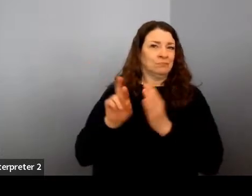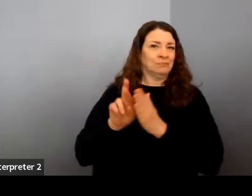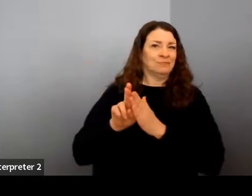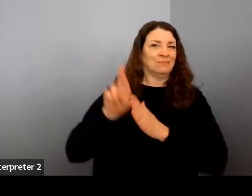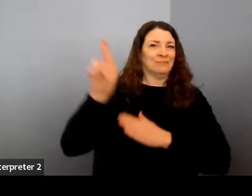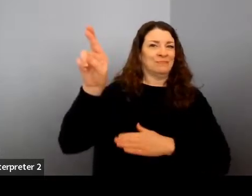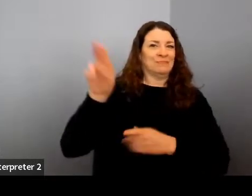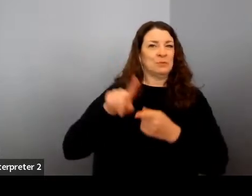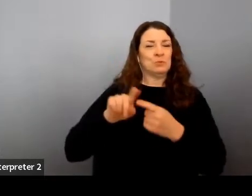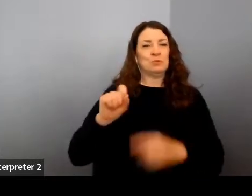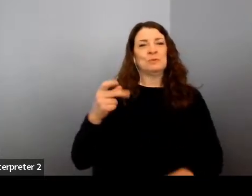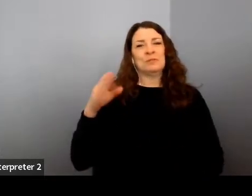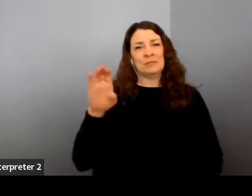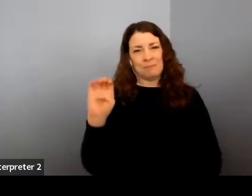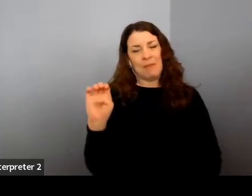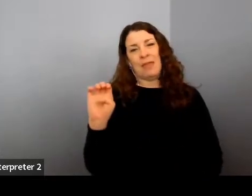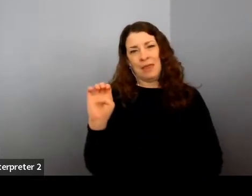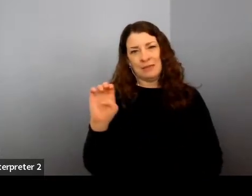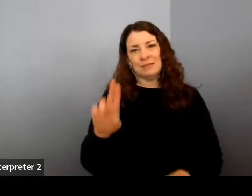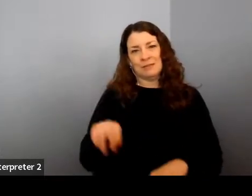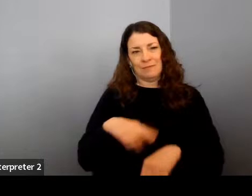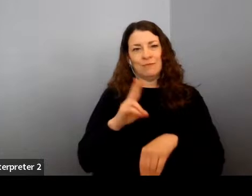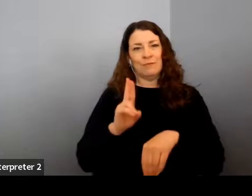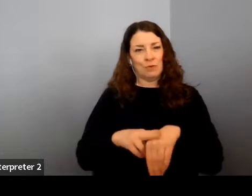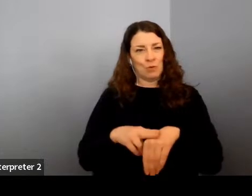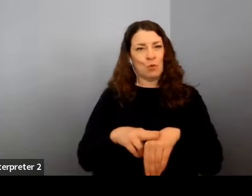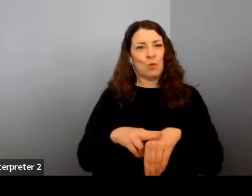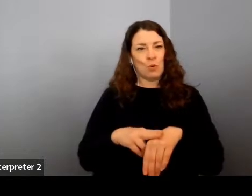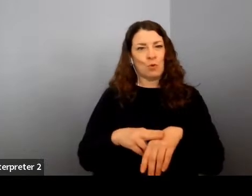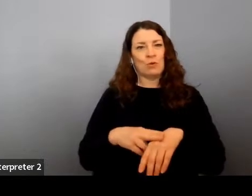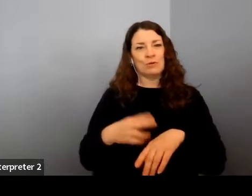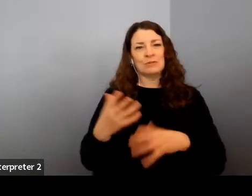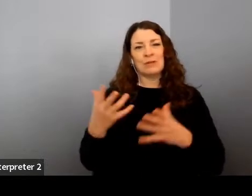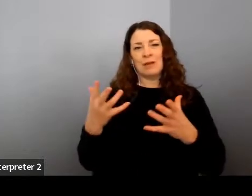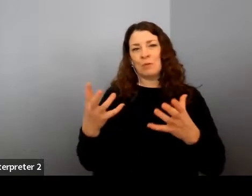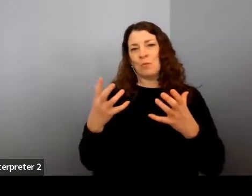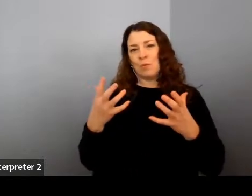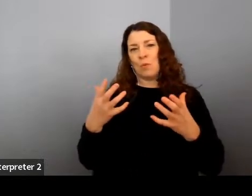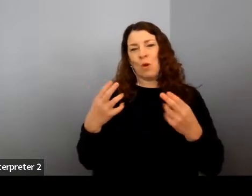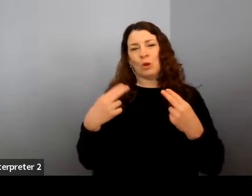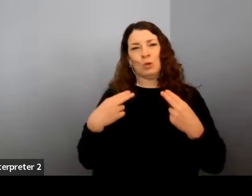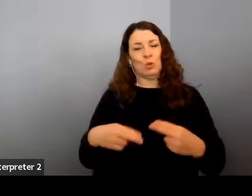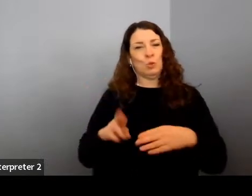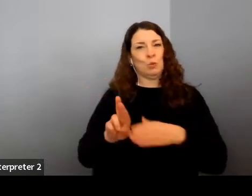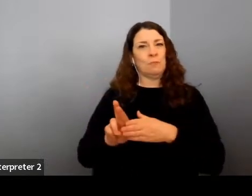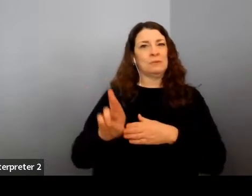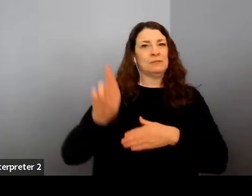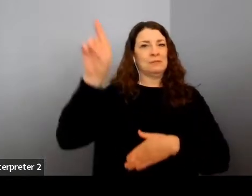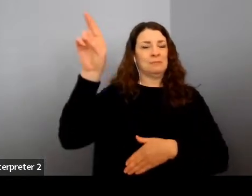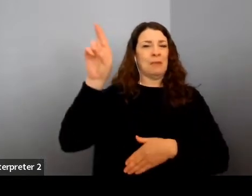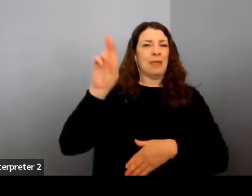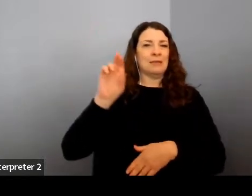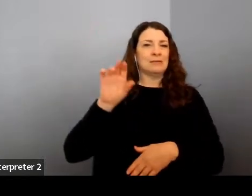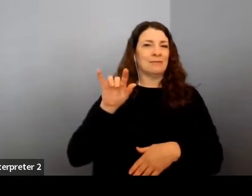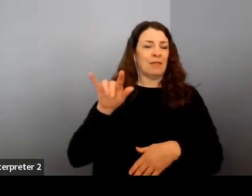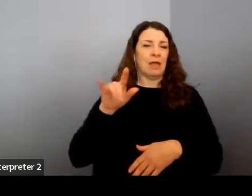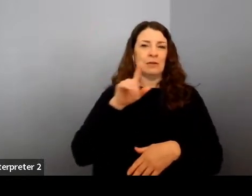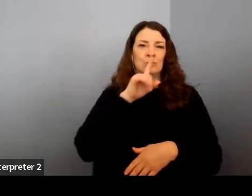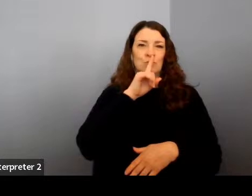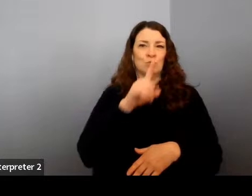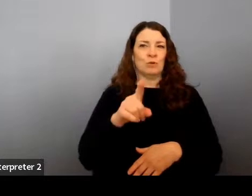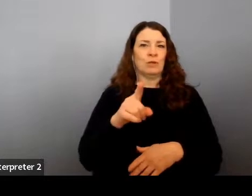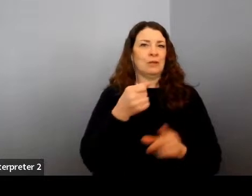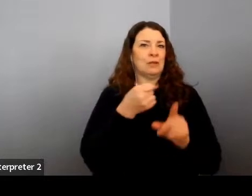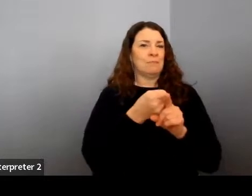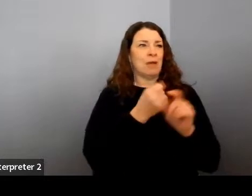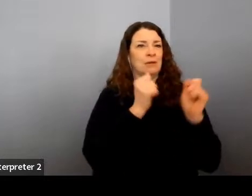I had set out in my career to help blow open the door to commercial human space flight. It was so much bigger than a goal of flying myself. Getting to walk